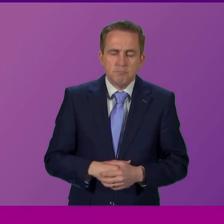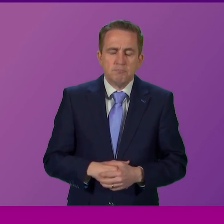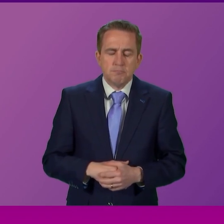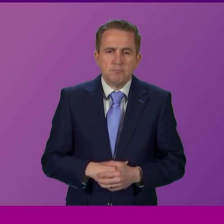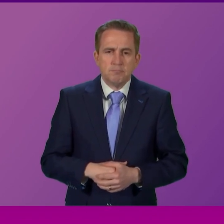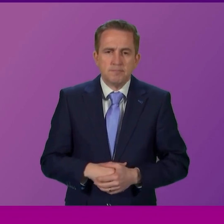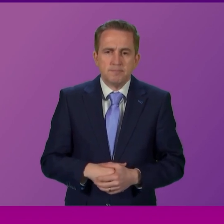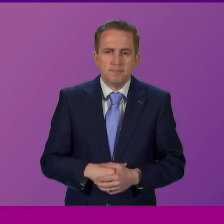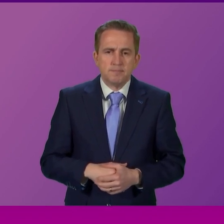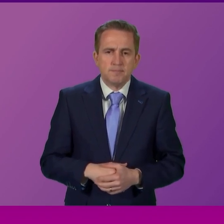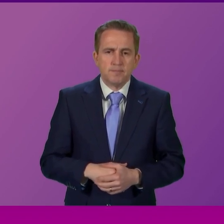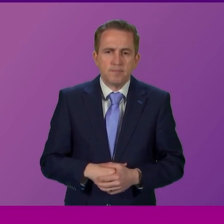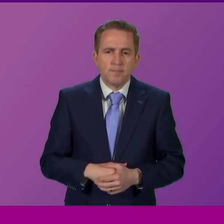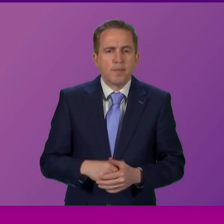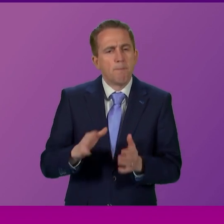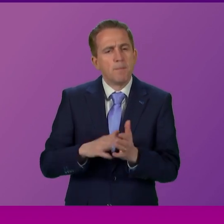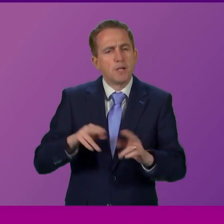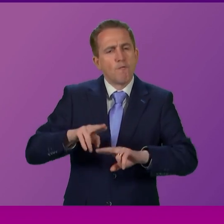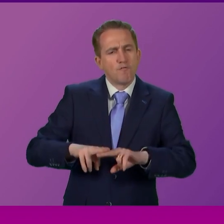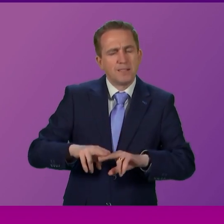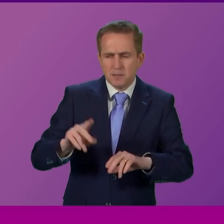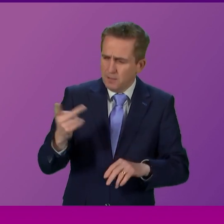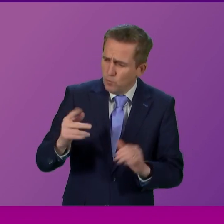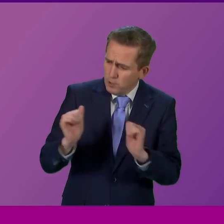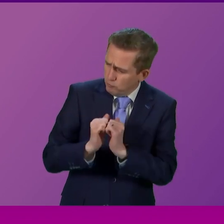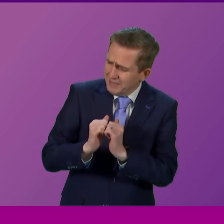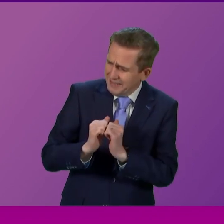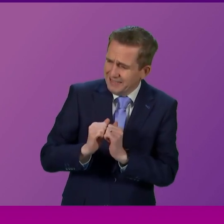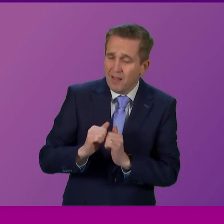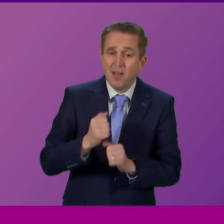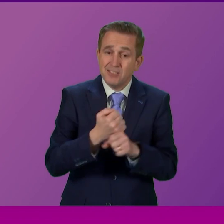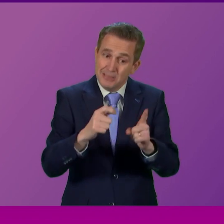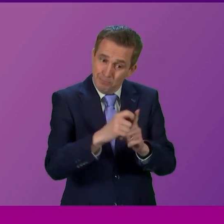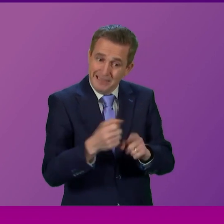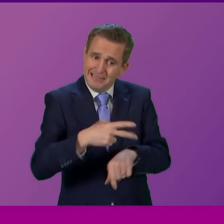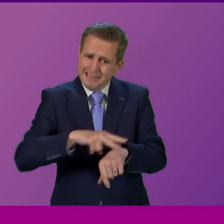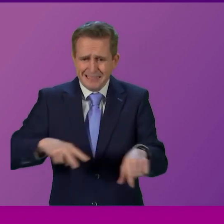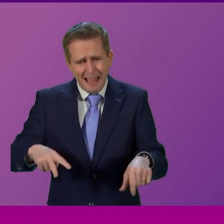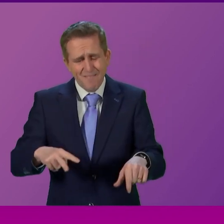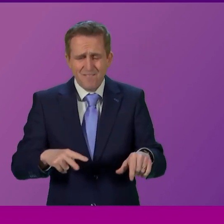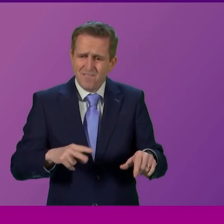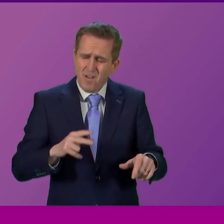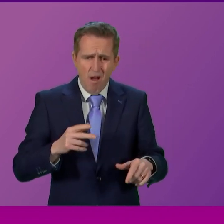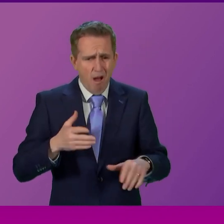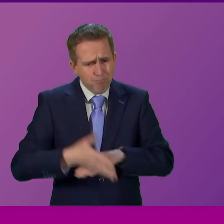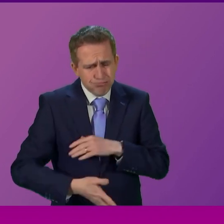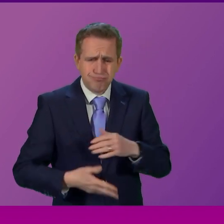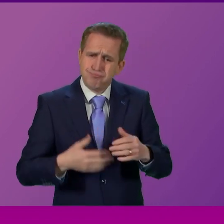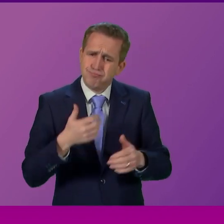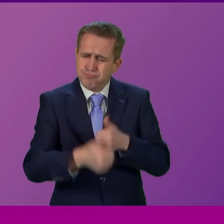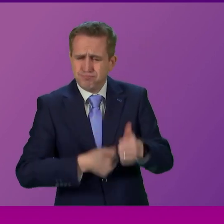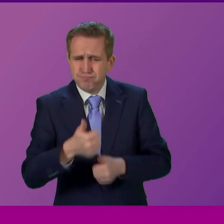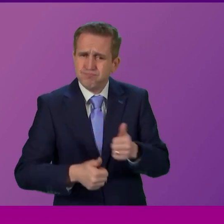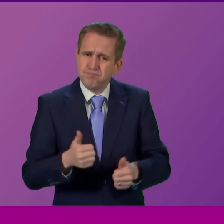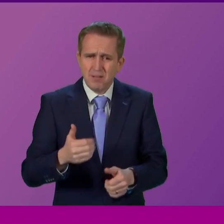I think first of all it's the worst thing I think Murdoe Fraser would agree with this that our GPs and our GP staff are doing an incredible job in really difficult circumstances and the